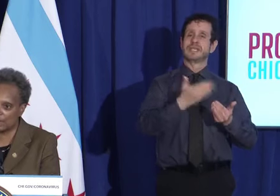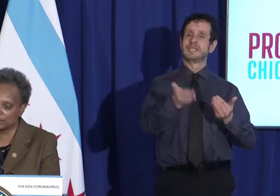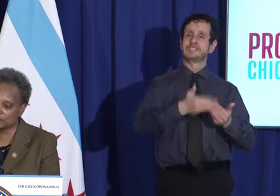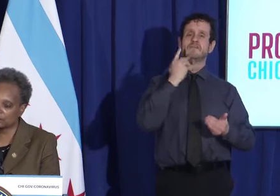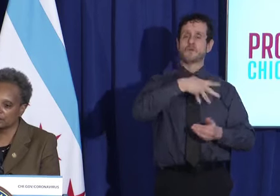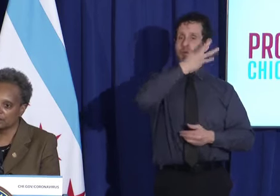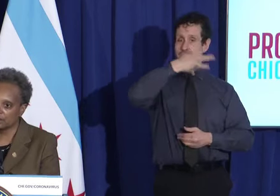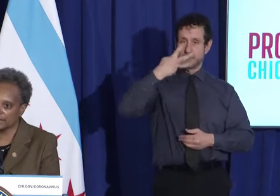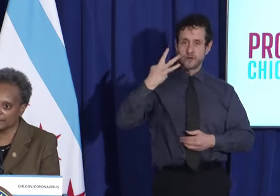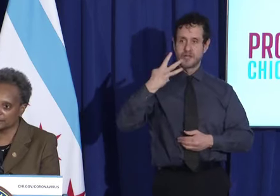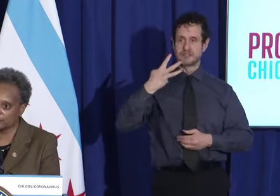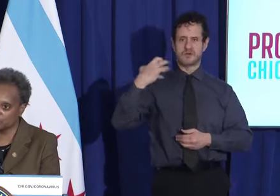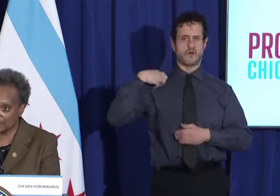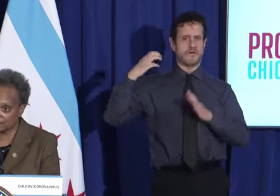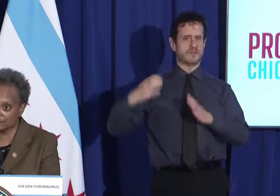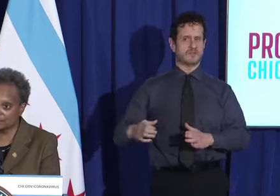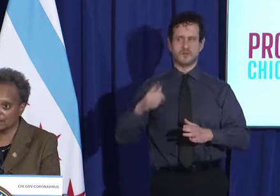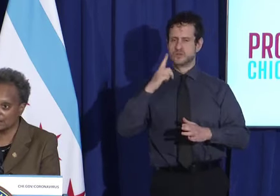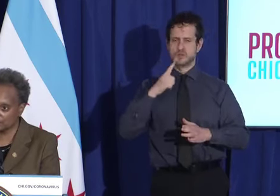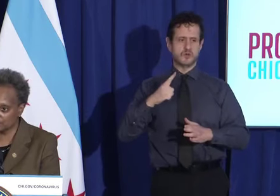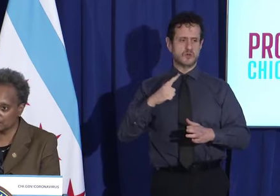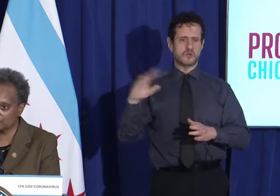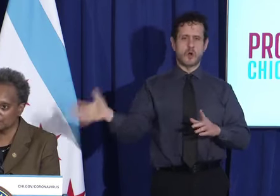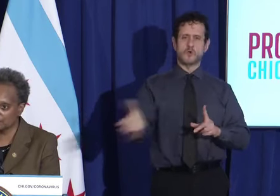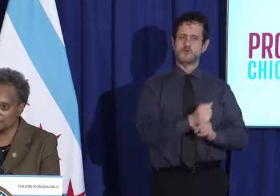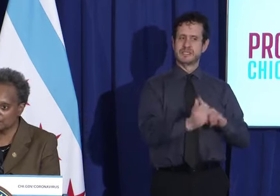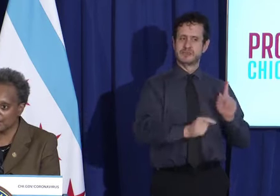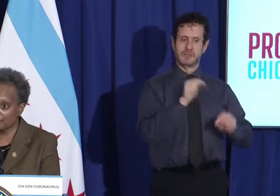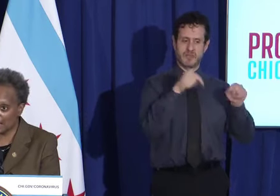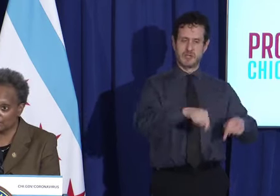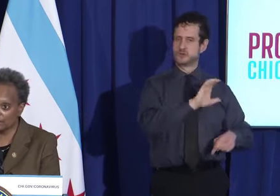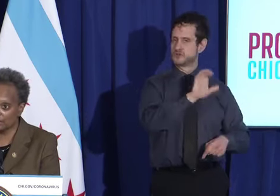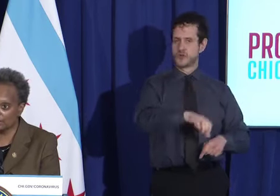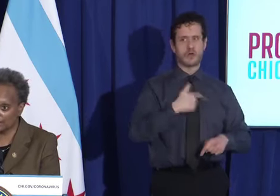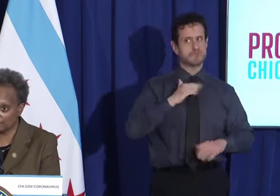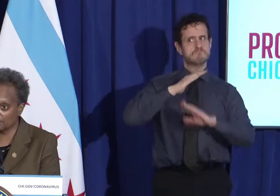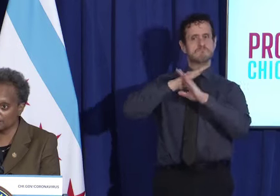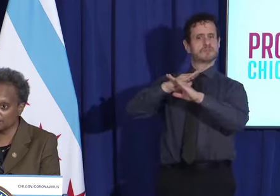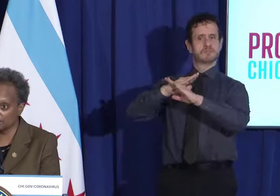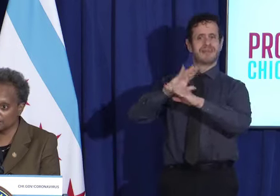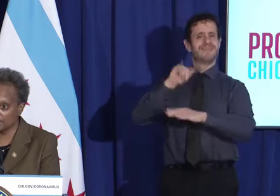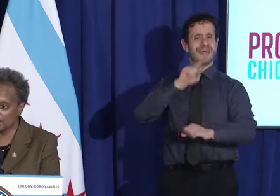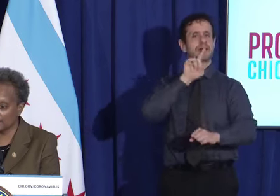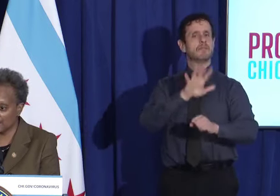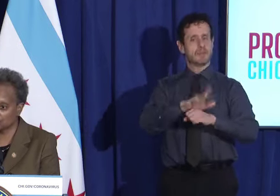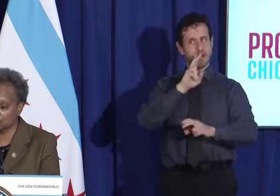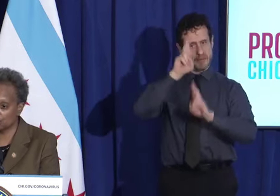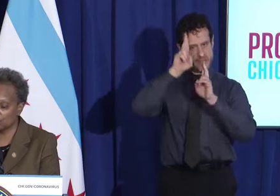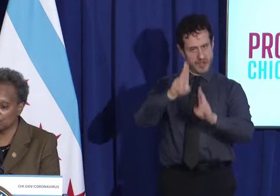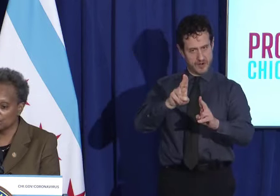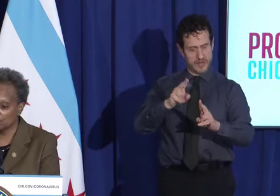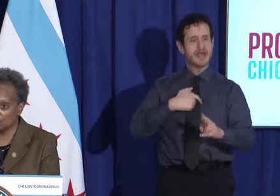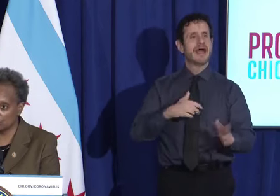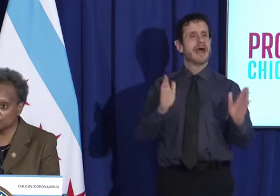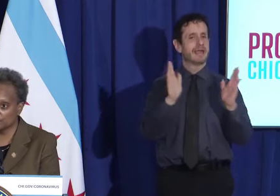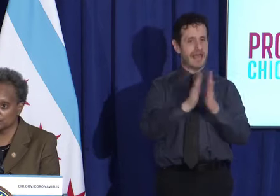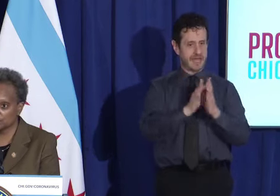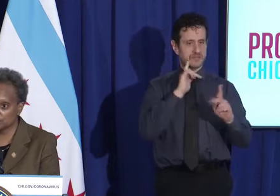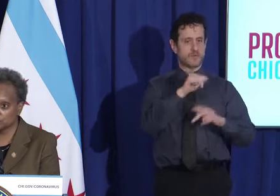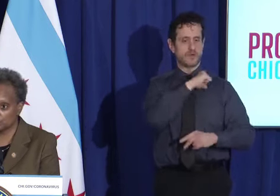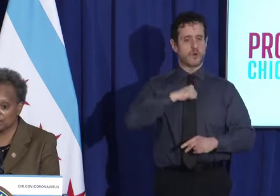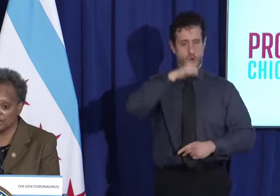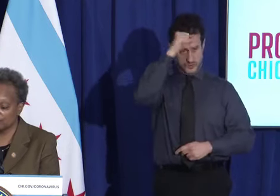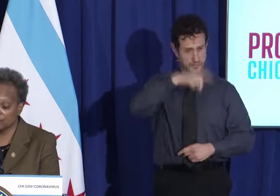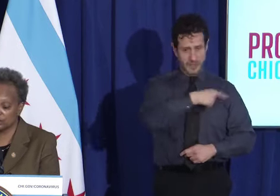undue action against residents of our city. I am honoring that commitment, and I ask for aldermen